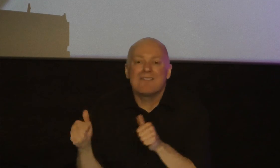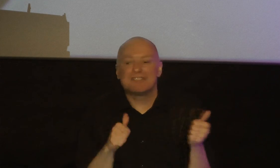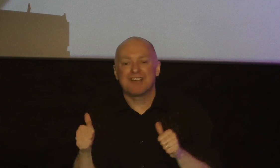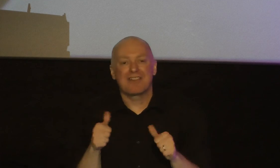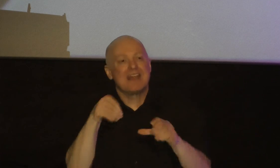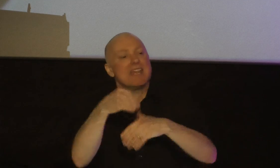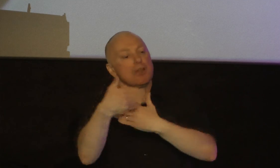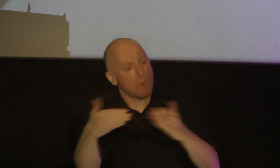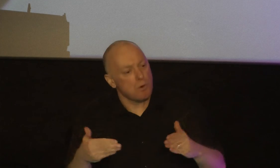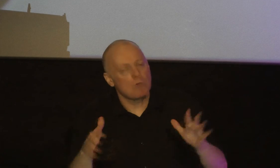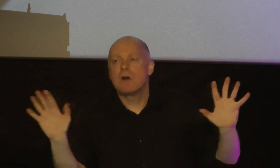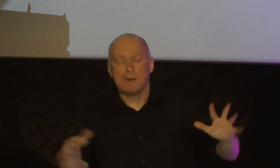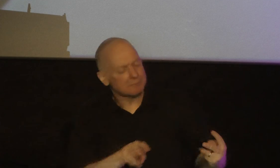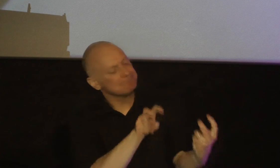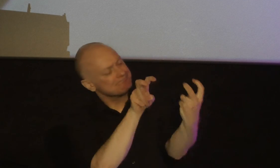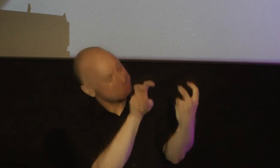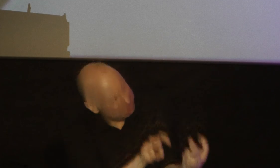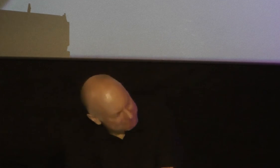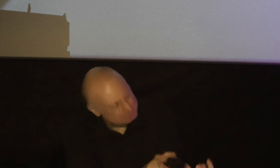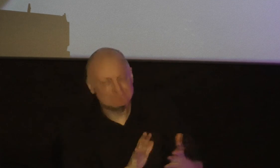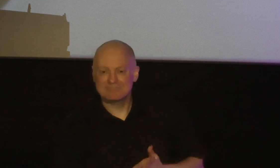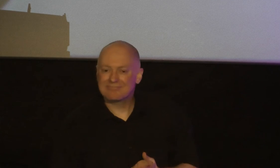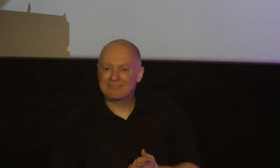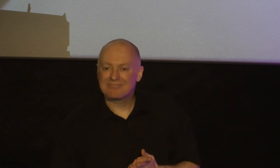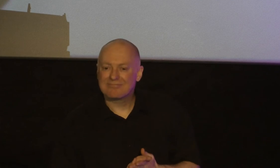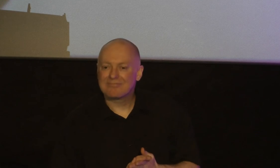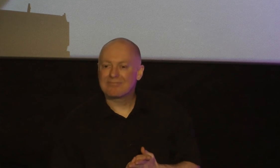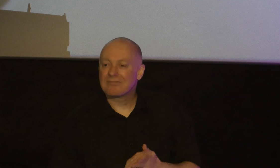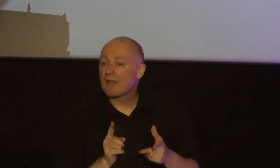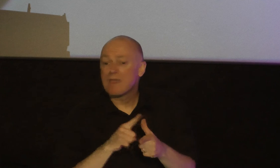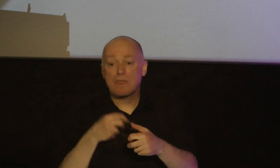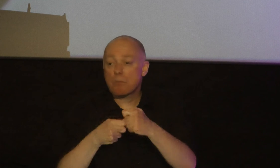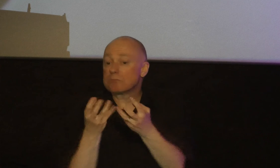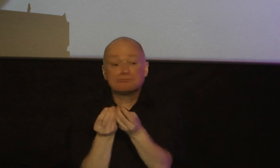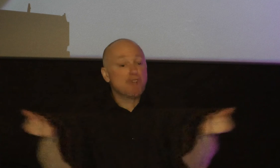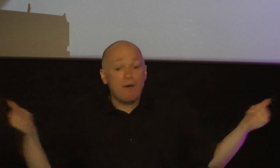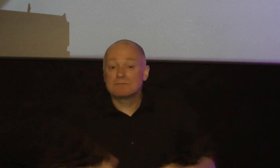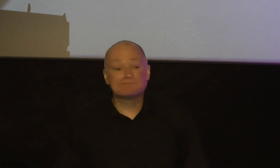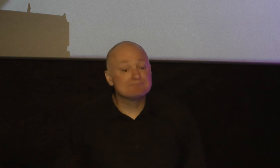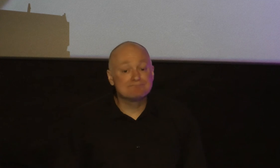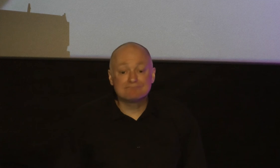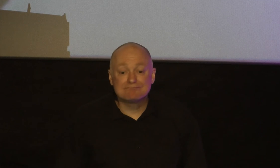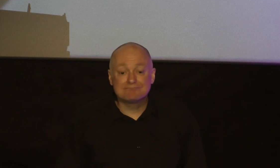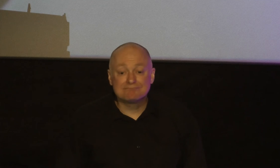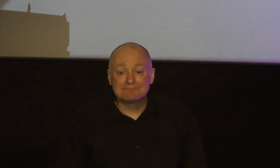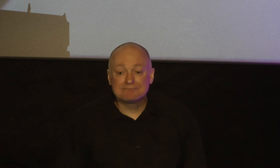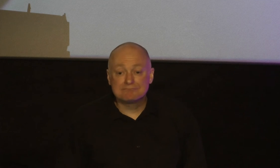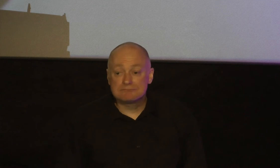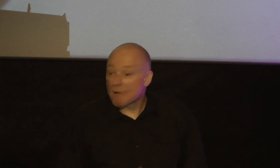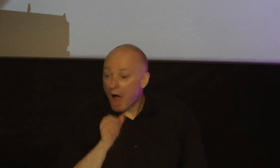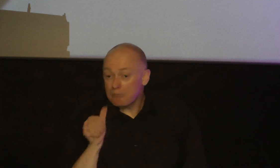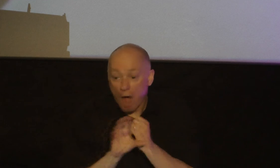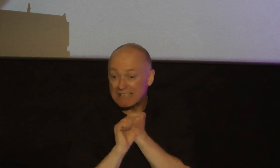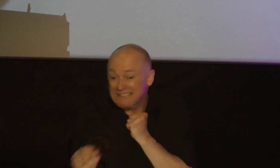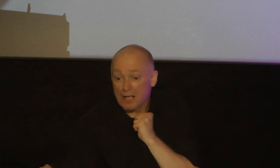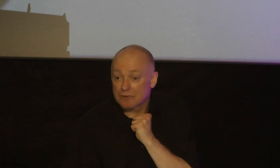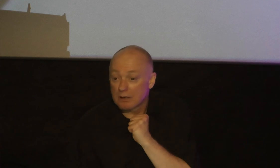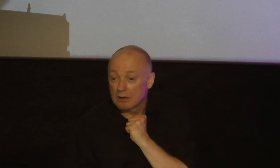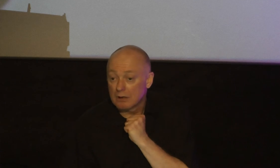each other we'll be listening to each other and listen you know how quickly that problem is solved I'm not exaggerating you know how quickly that problem is